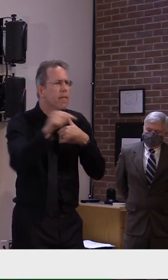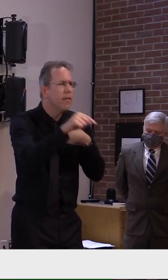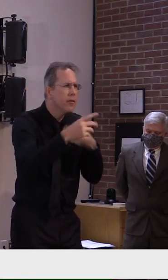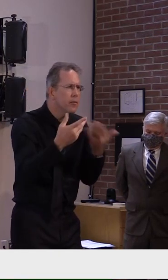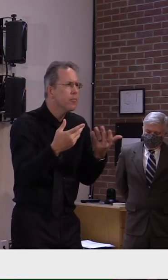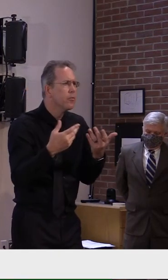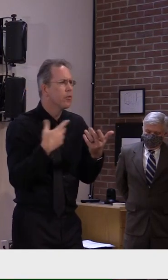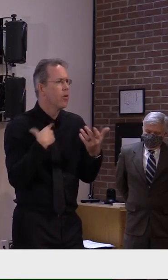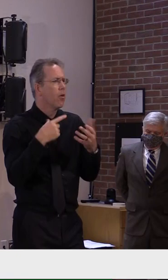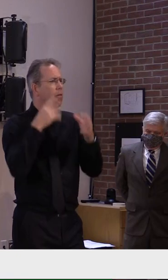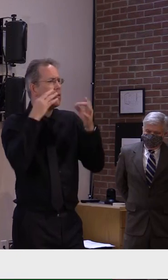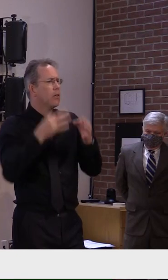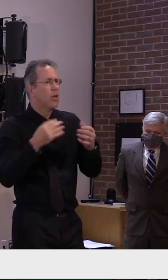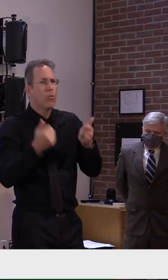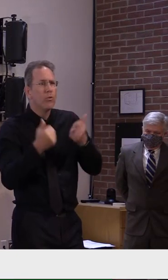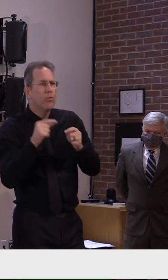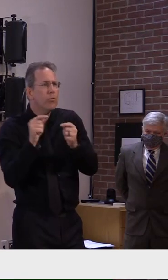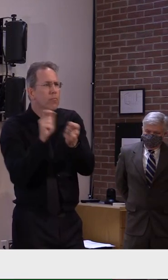yet